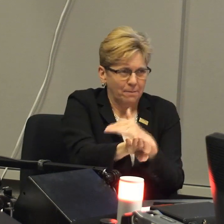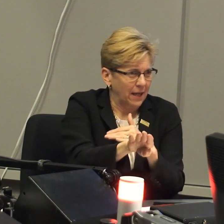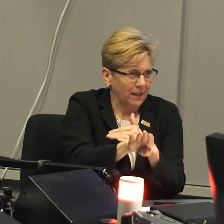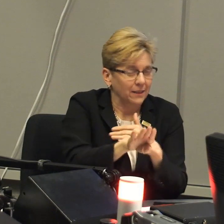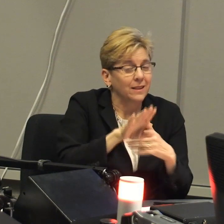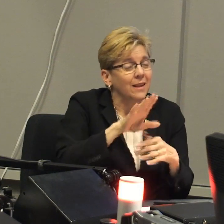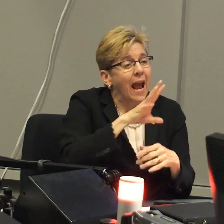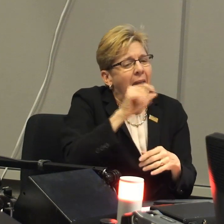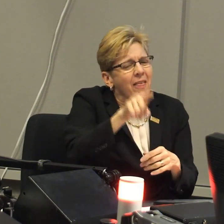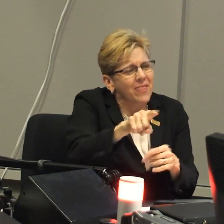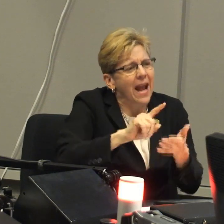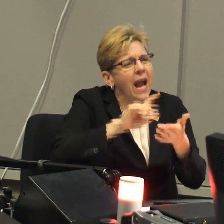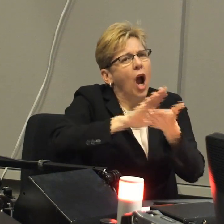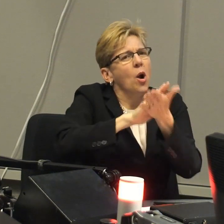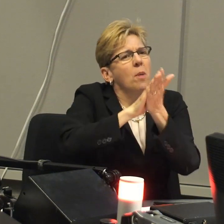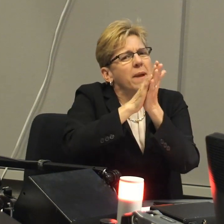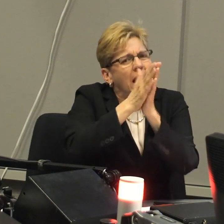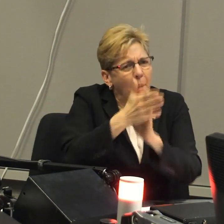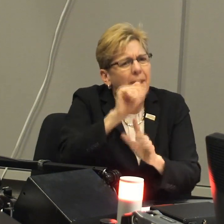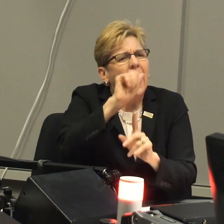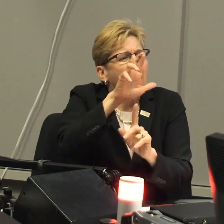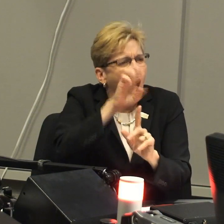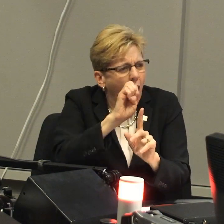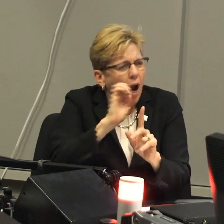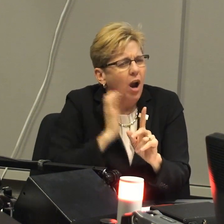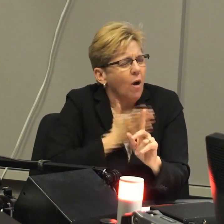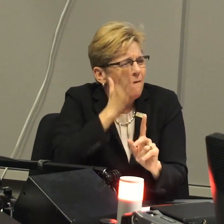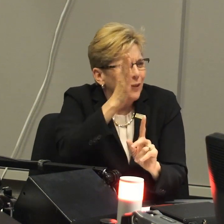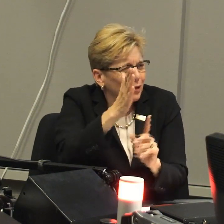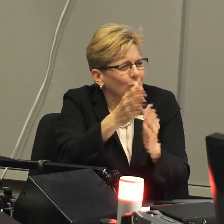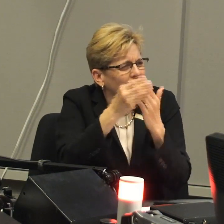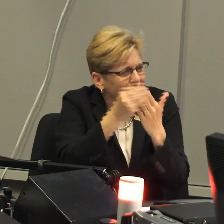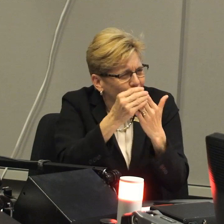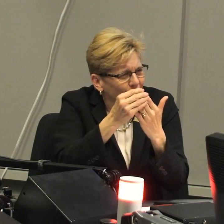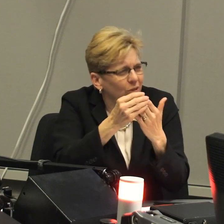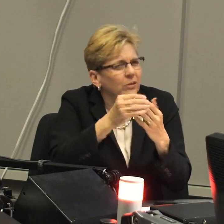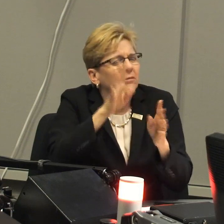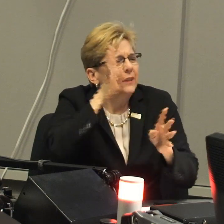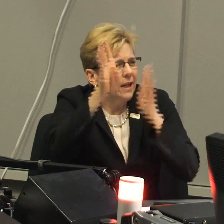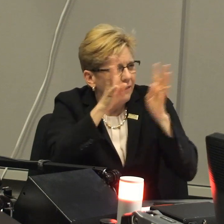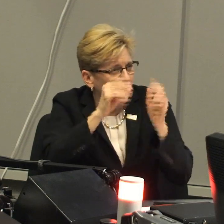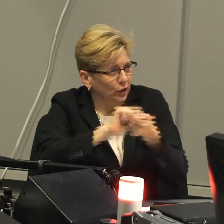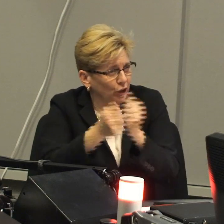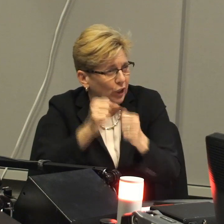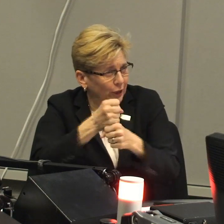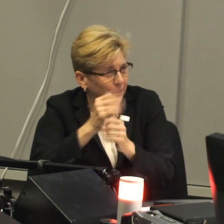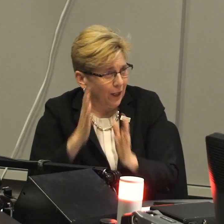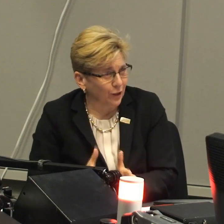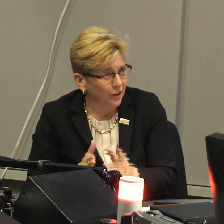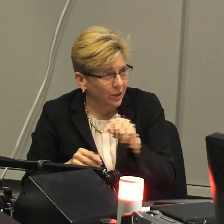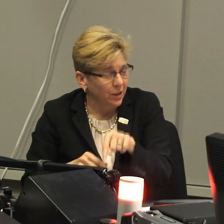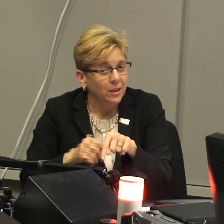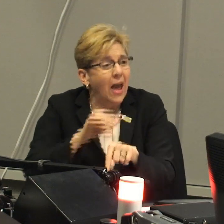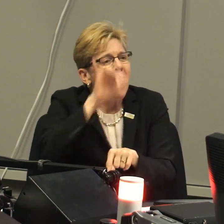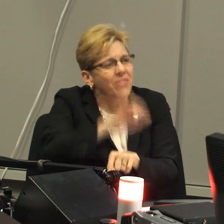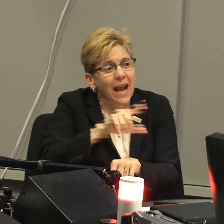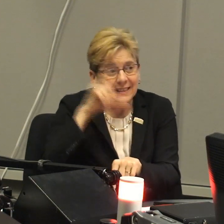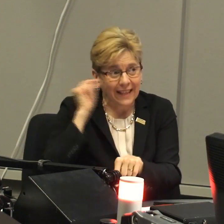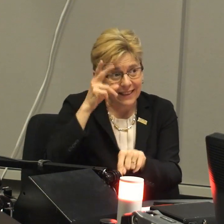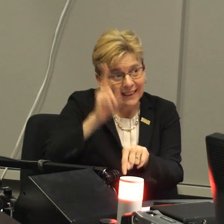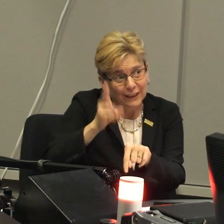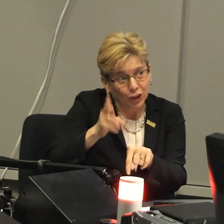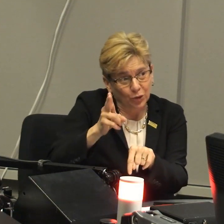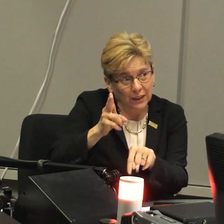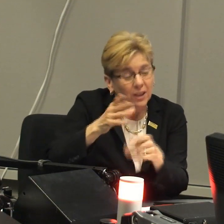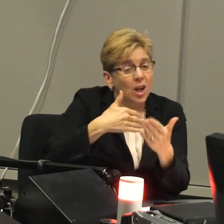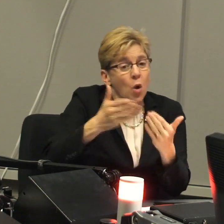experience truly deepens that in a way that they never had before coming out to Gallaudet. And they are becoming future leaders and